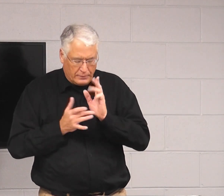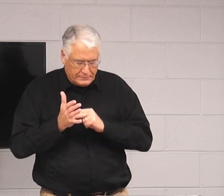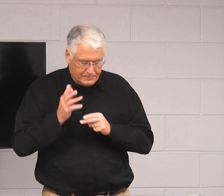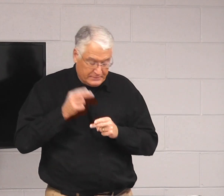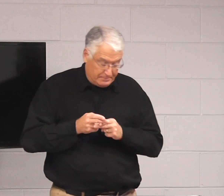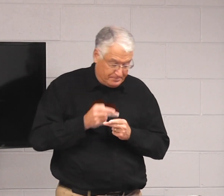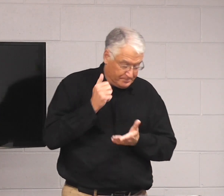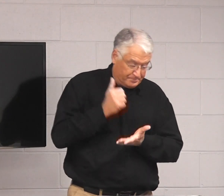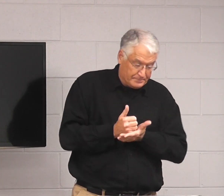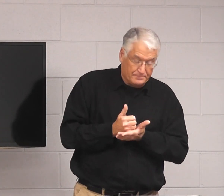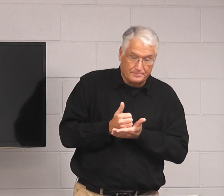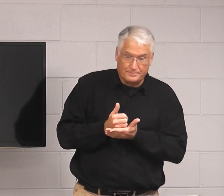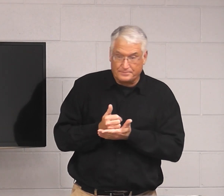In Jesus' name, amen. Amen.